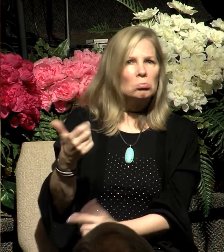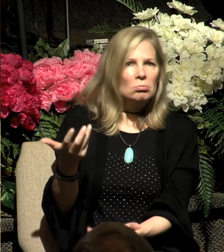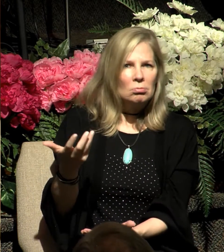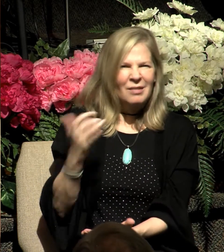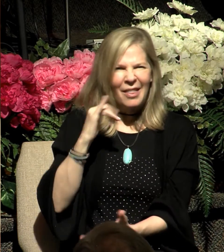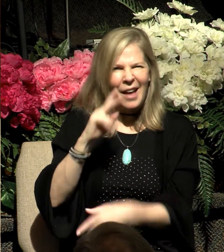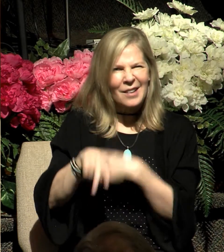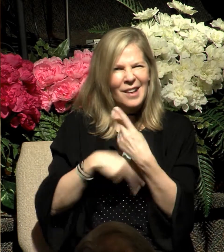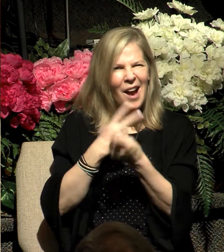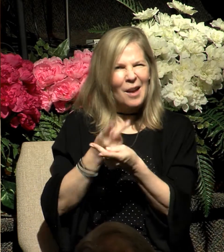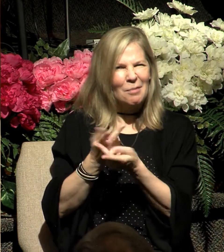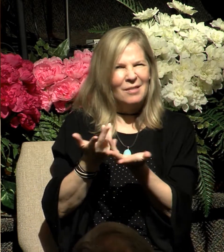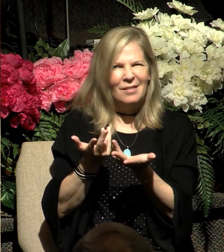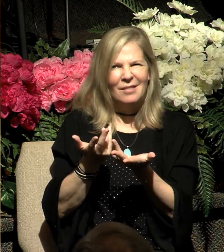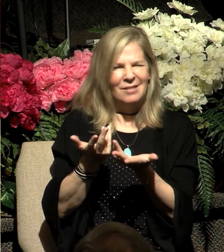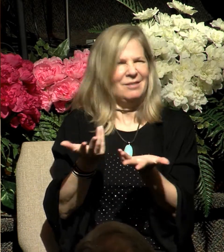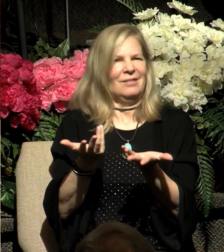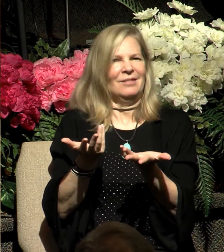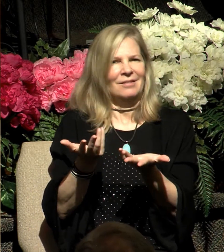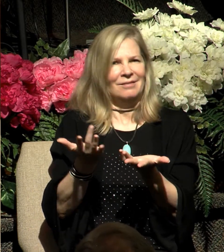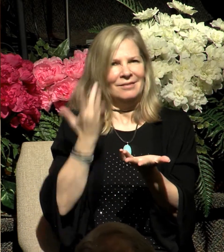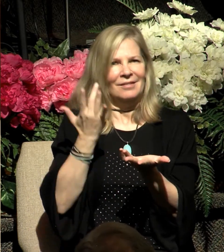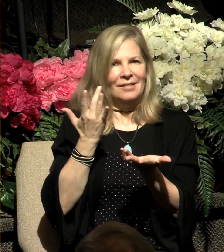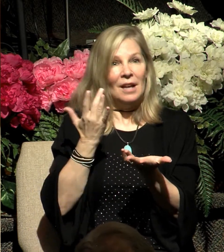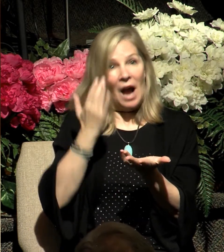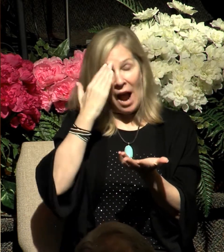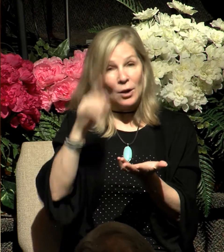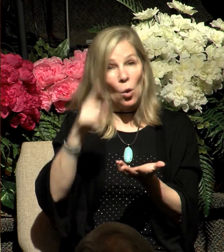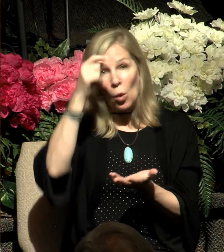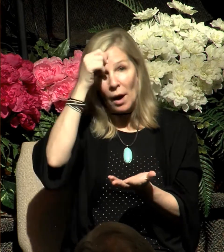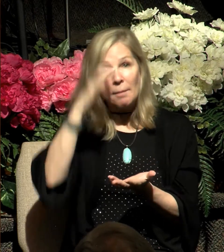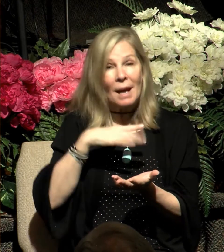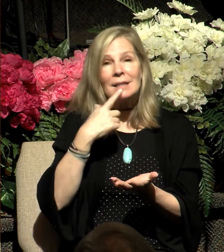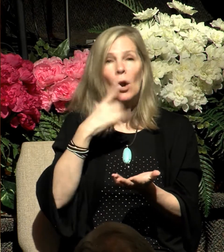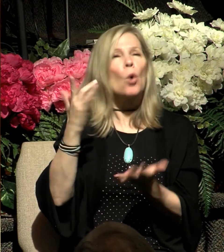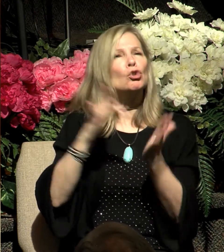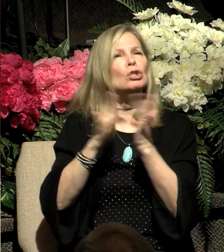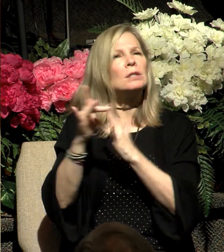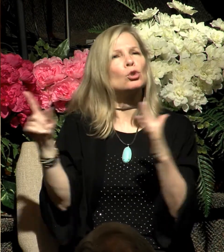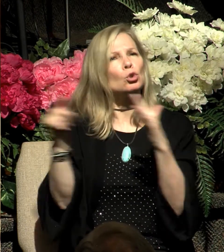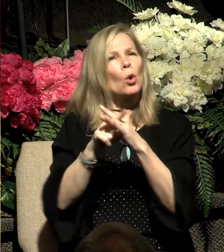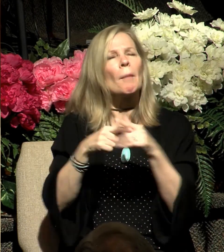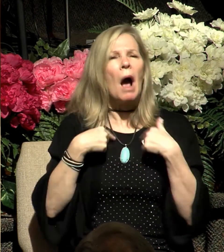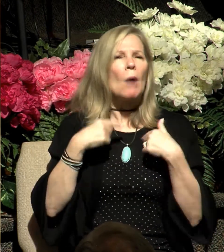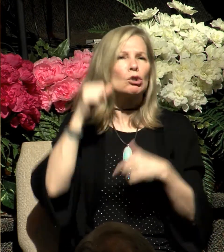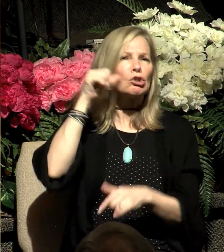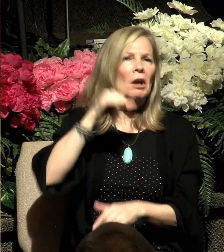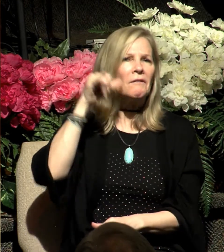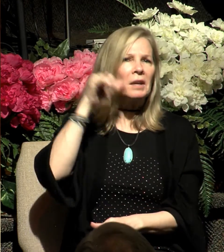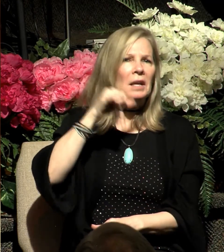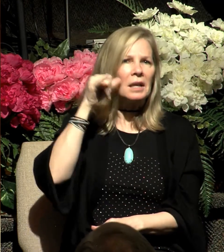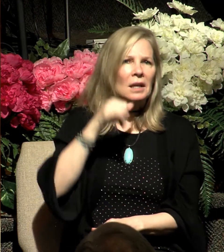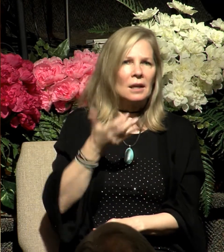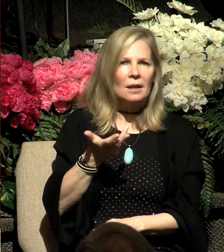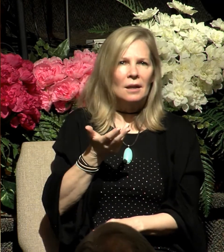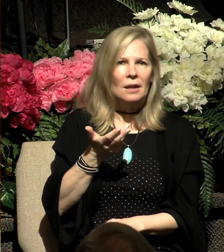of tone. In fact, I know of a man who said that Jesus appeared to him while he was shaving. And the man who